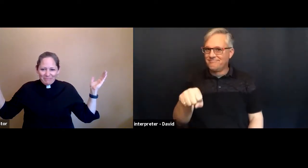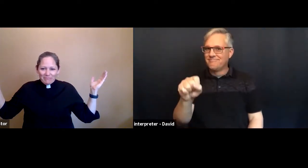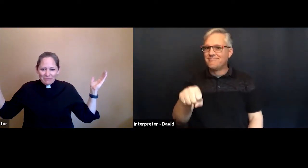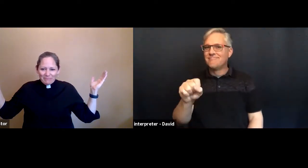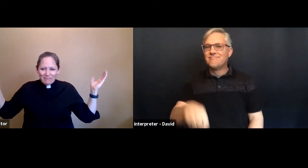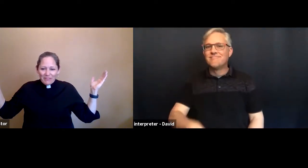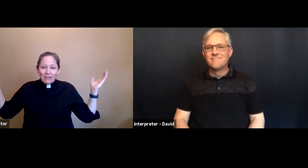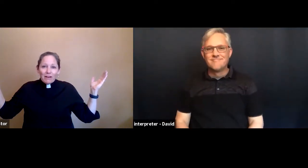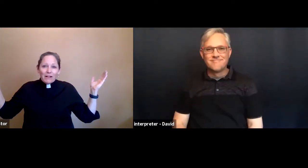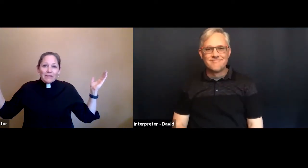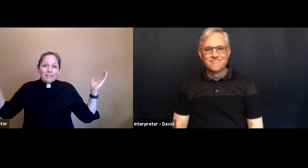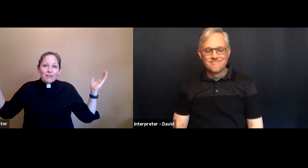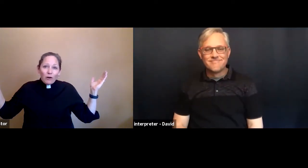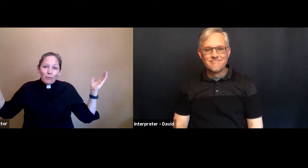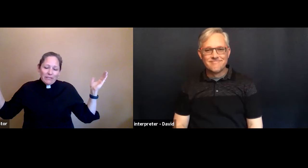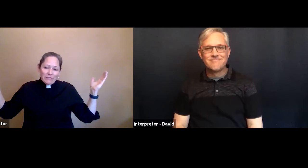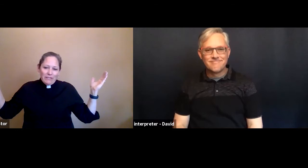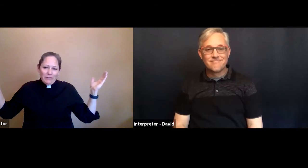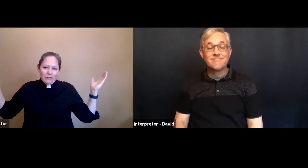God is always near. God